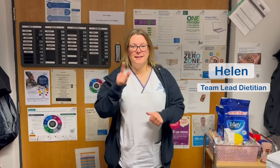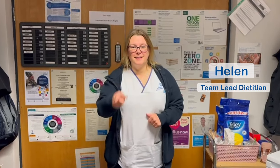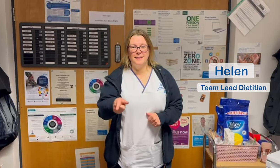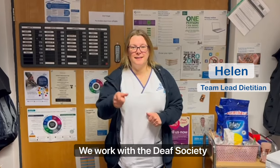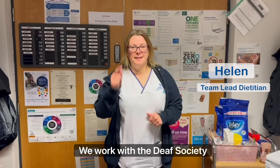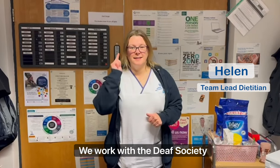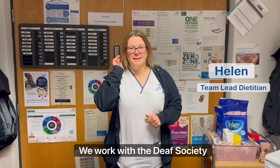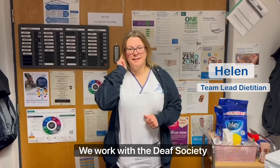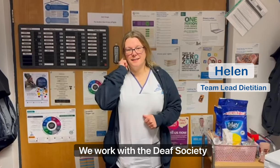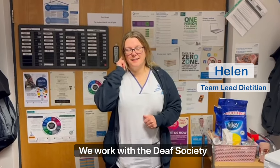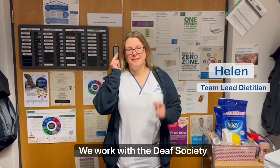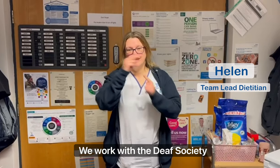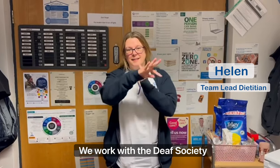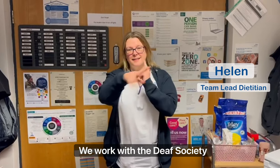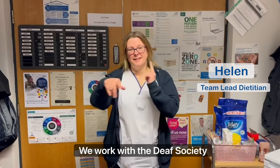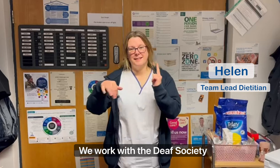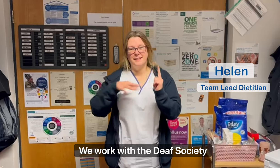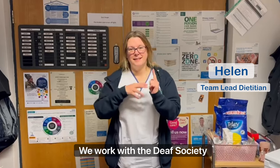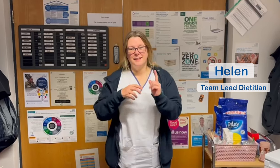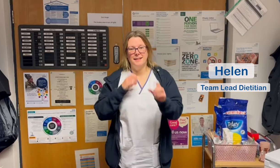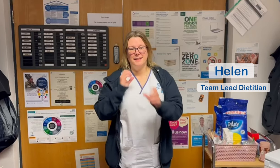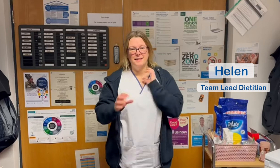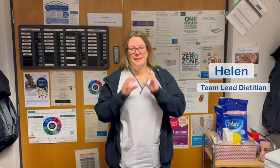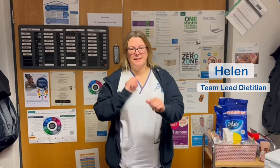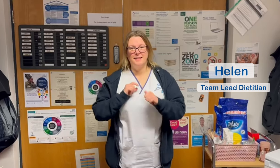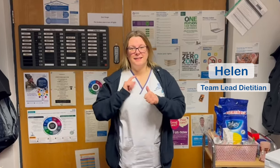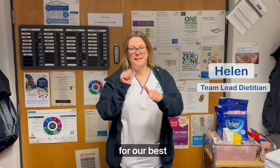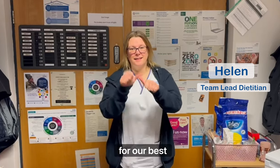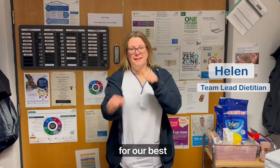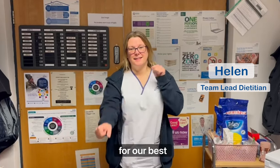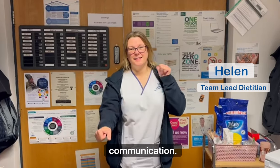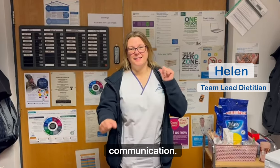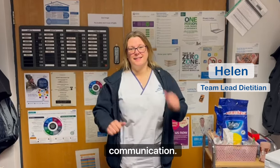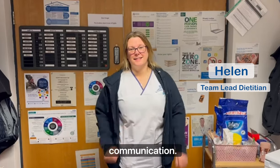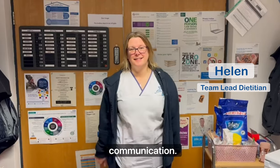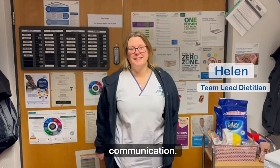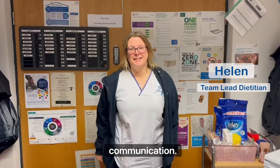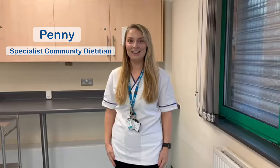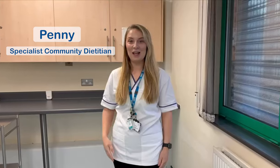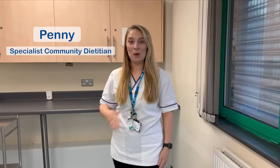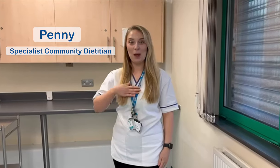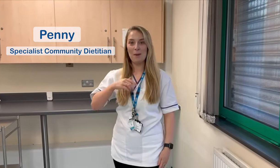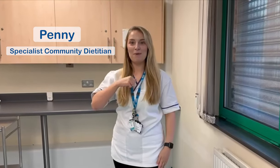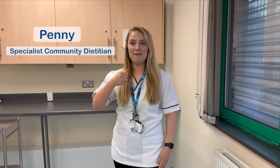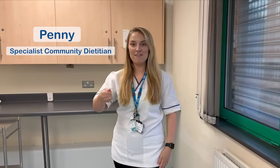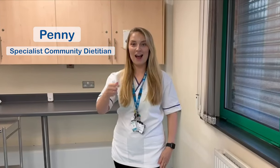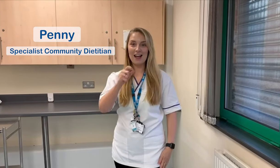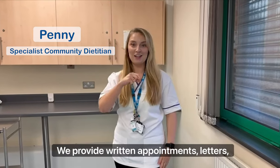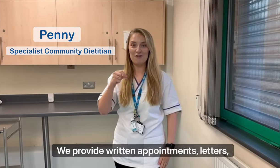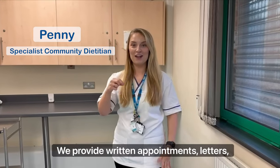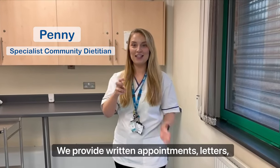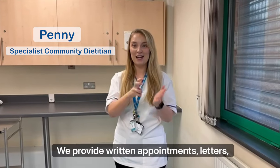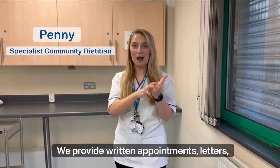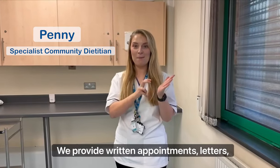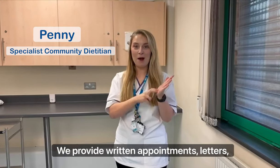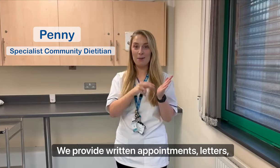We work with the Deaf Society for best communication. We provide written